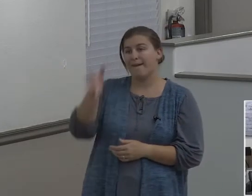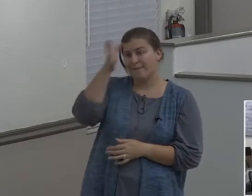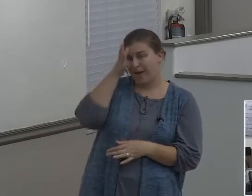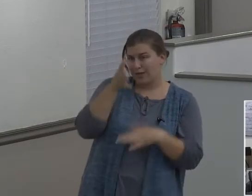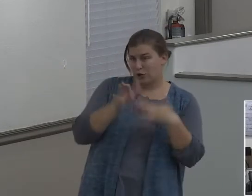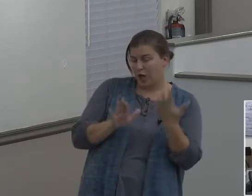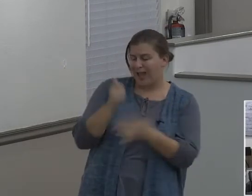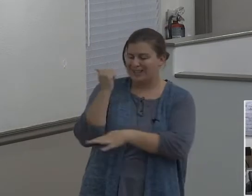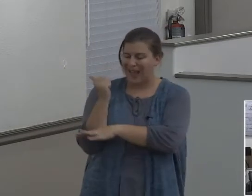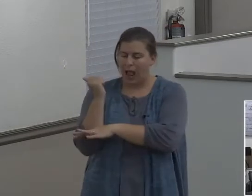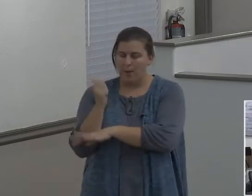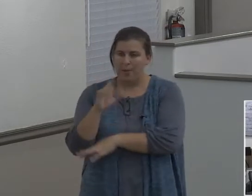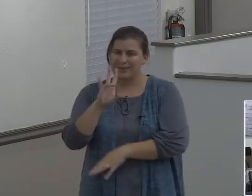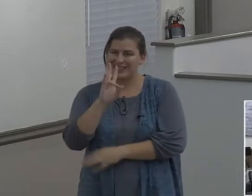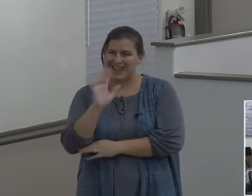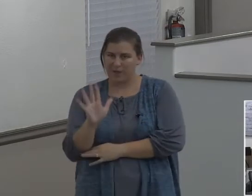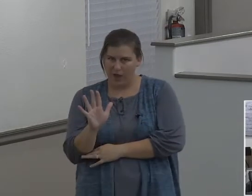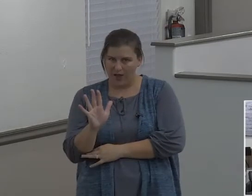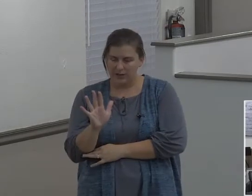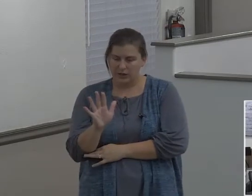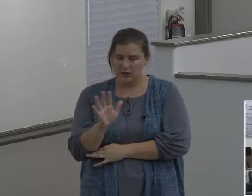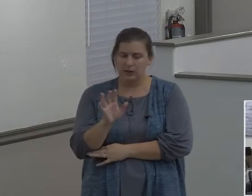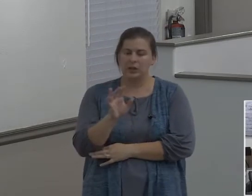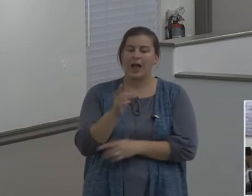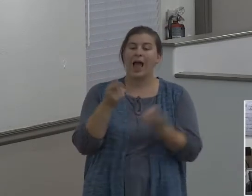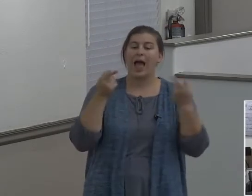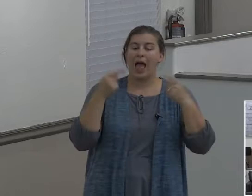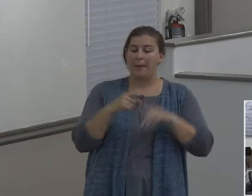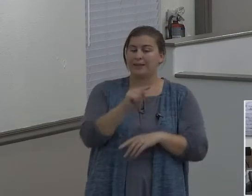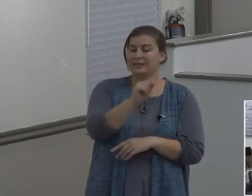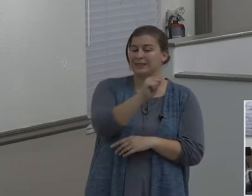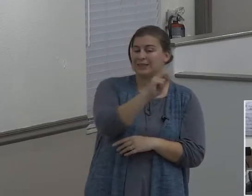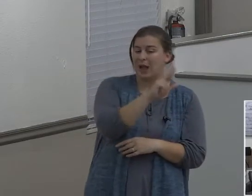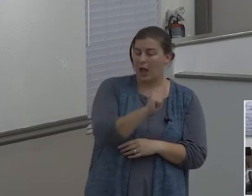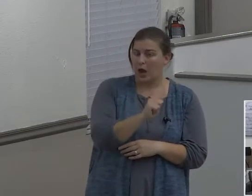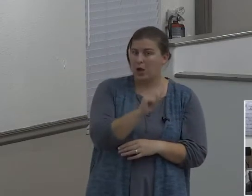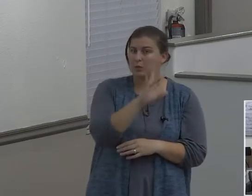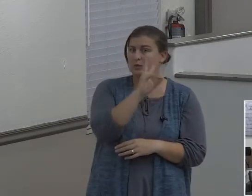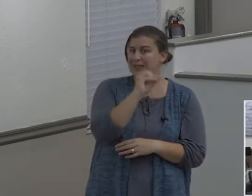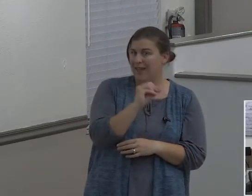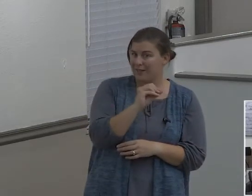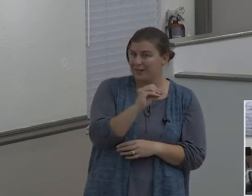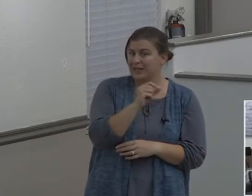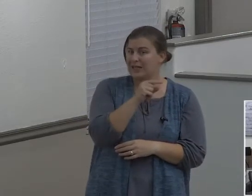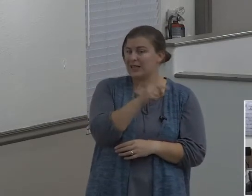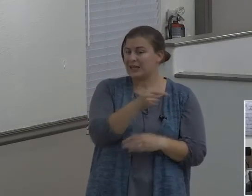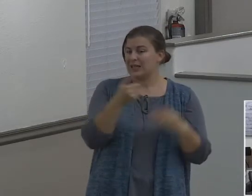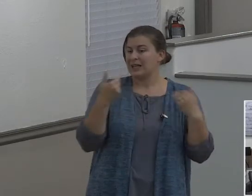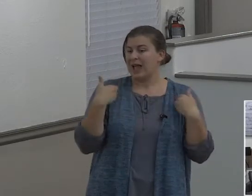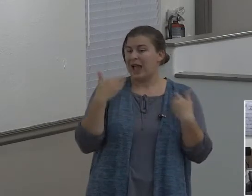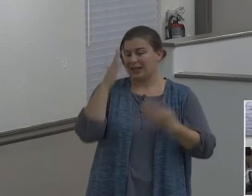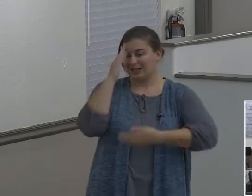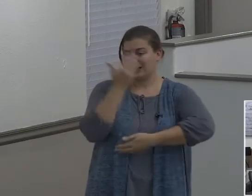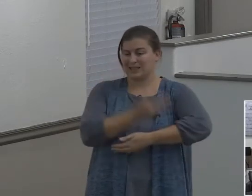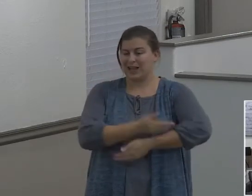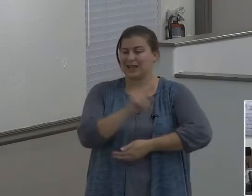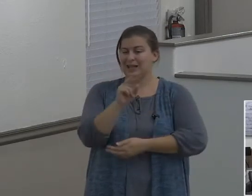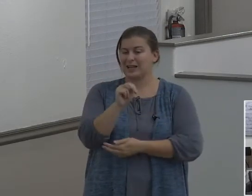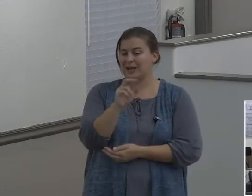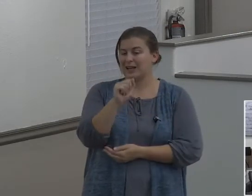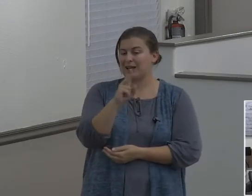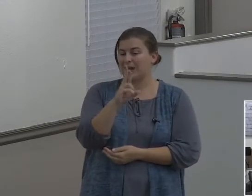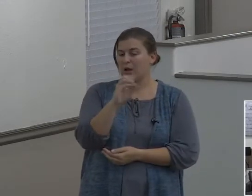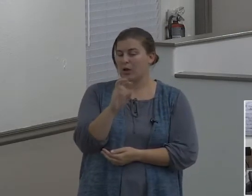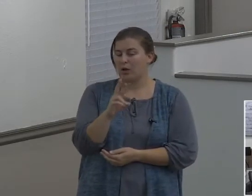Terah was 70, he begat Nahor. Now if you do the math, here's basically,